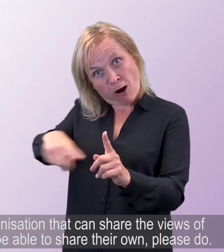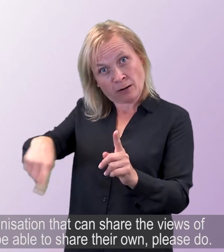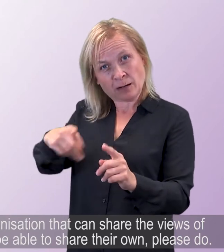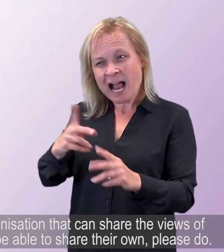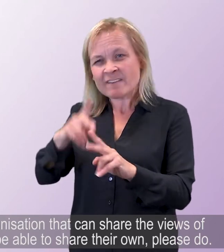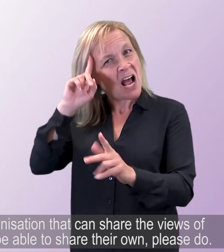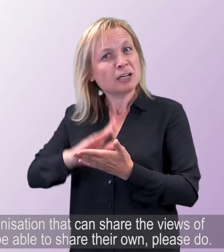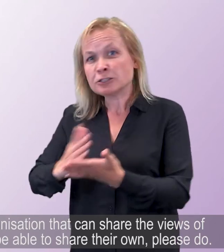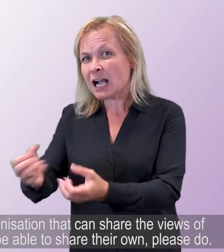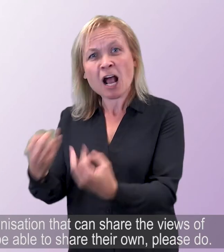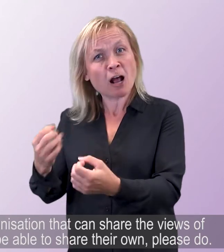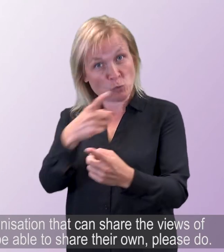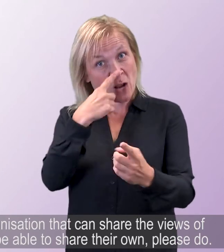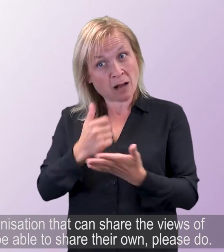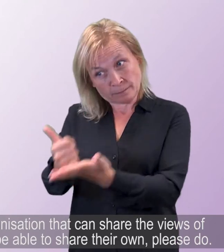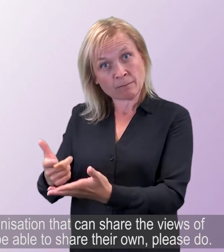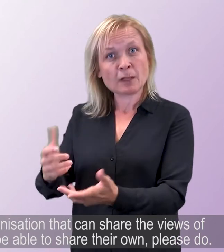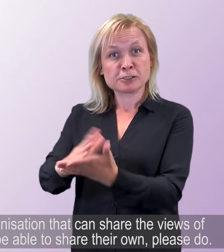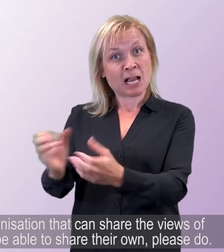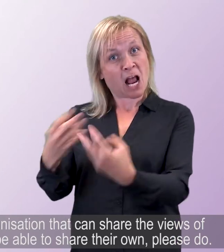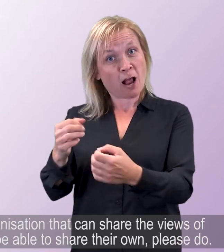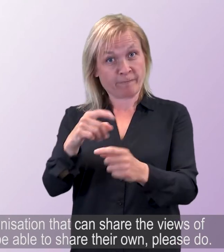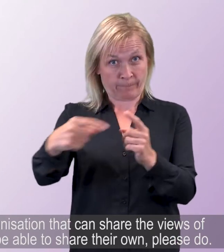views of people who might not be able to share their own, please do.